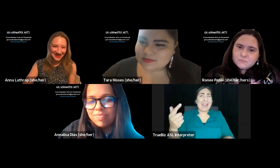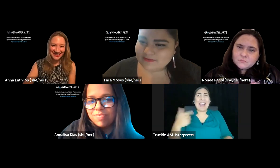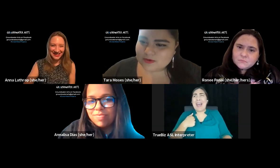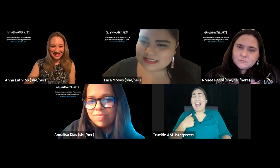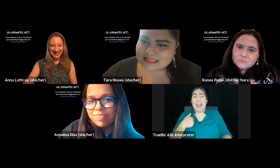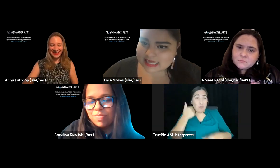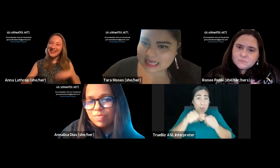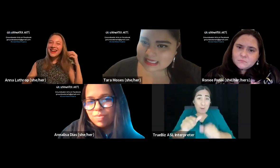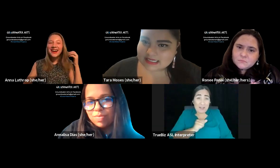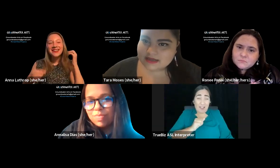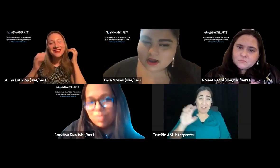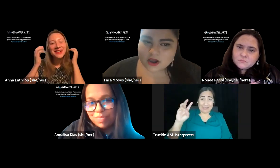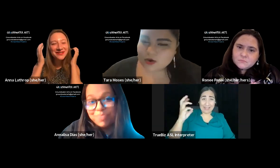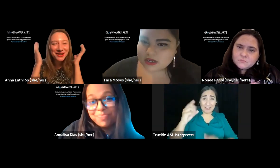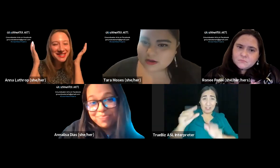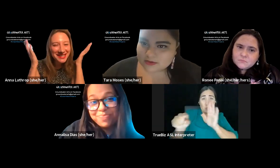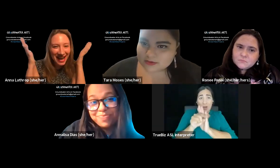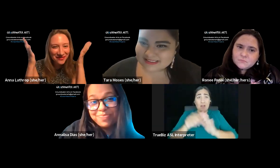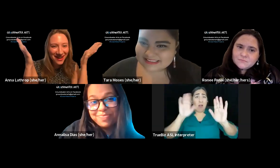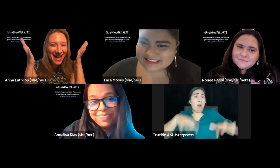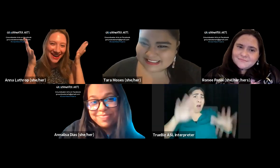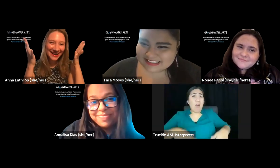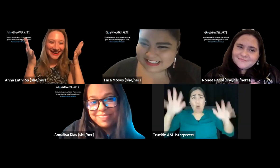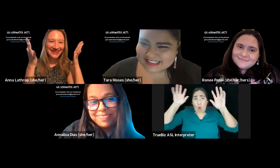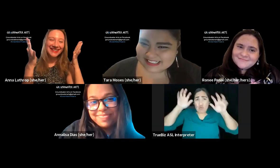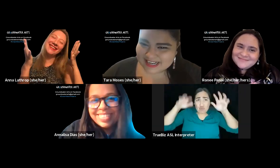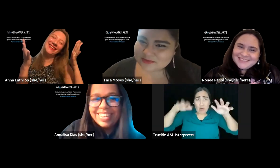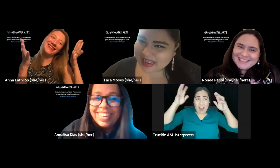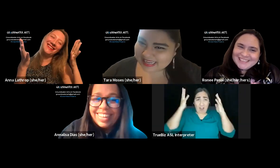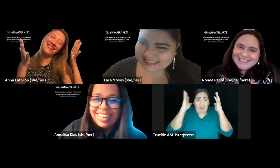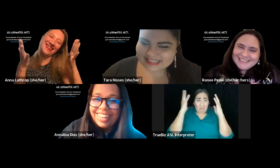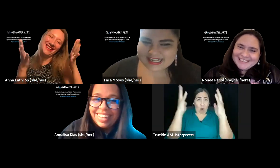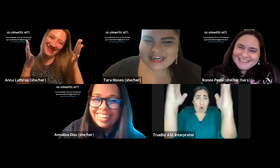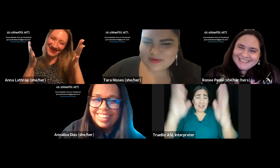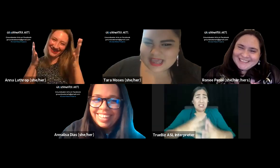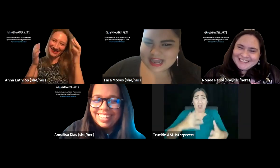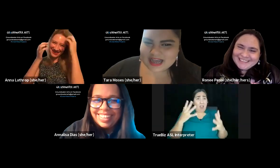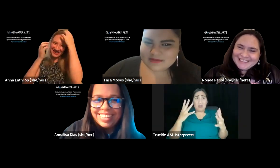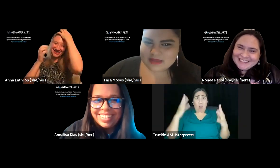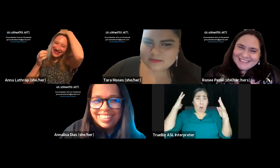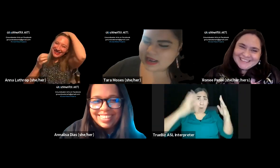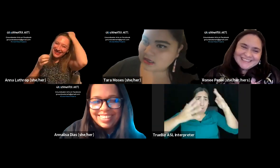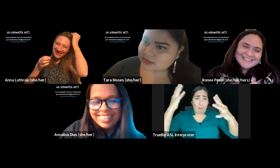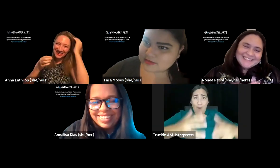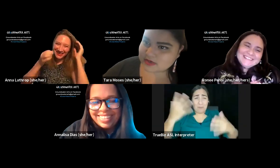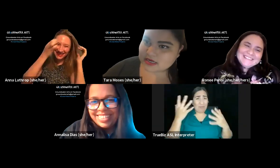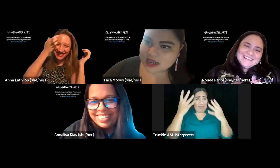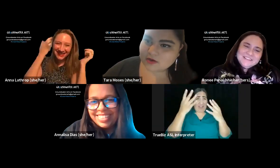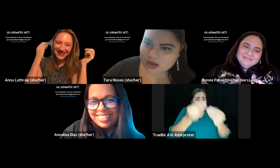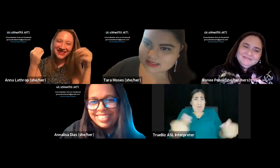rainforest is dying. Oh no. cafe. Right? Anyway. Um, but I also remember not once